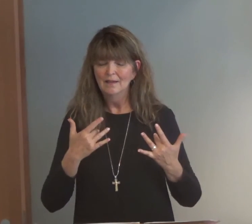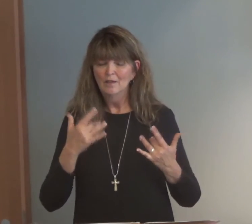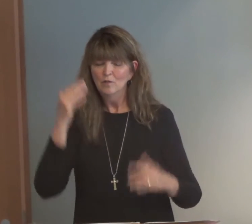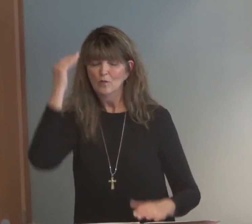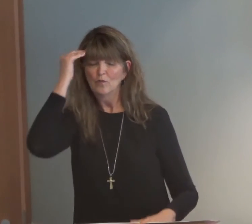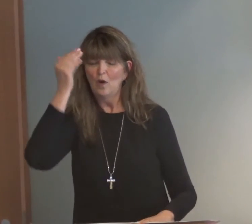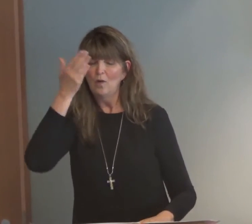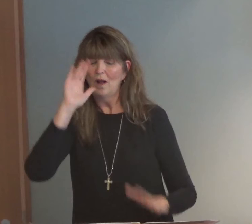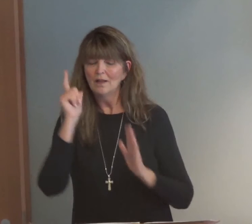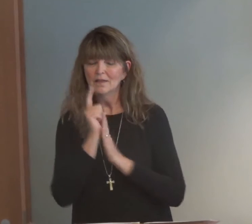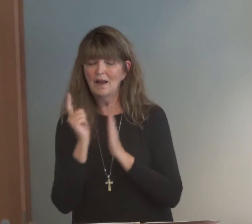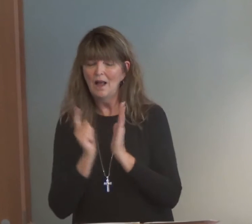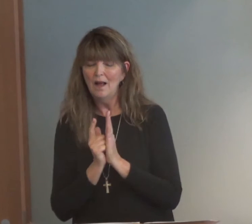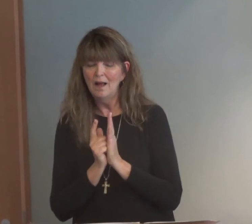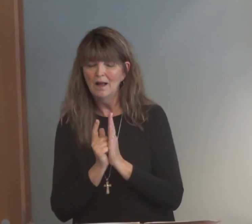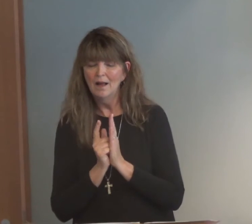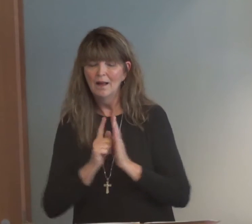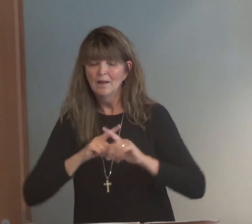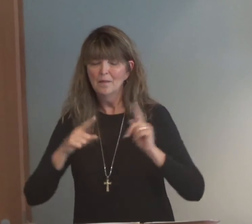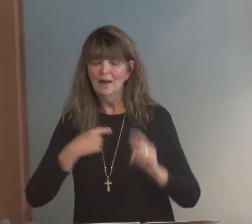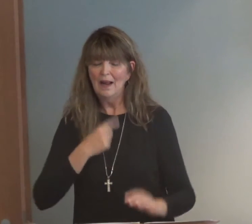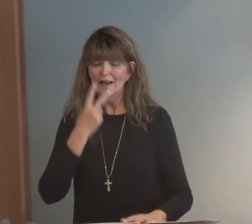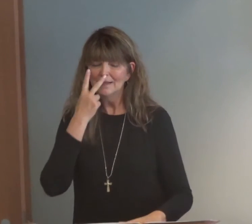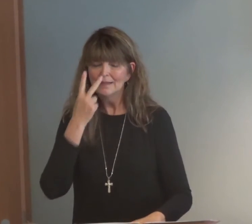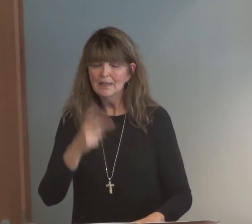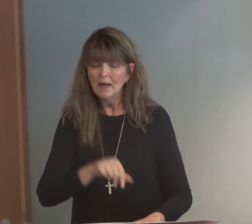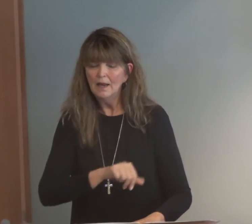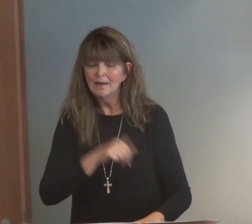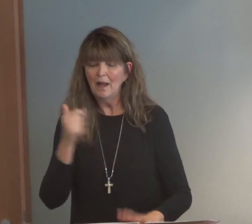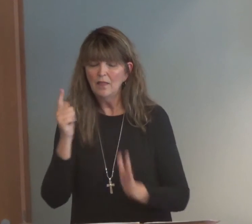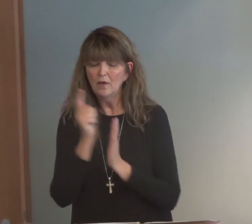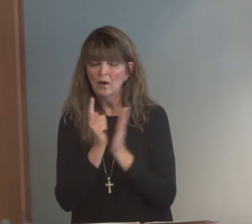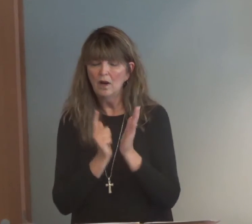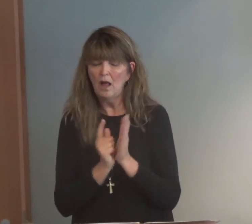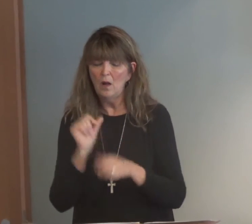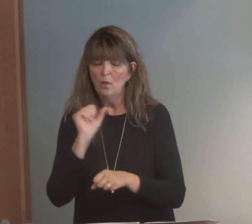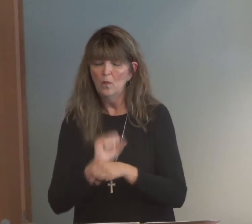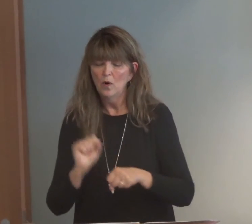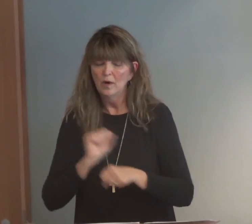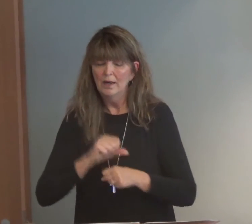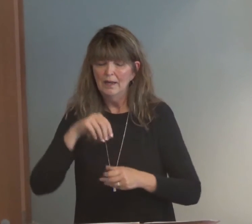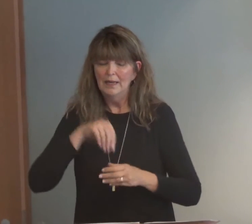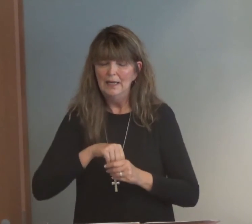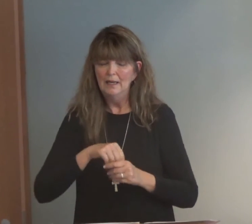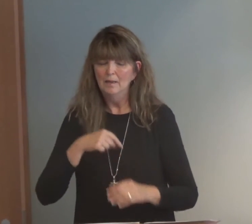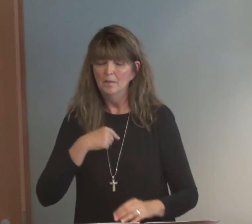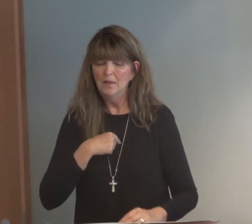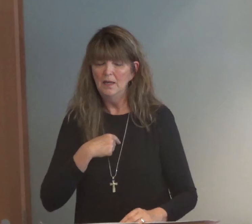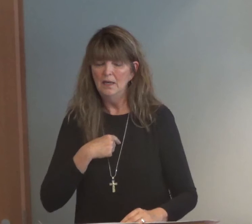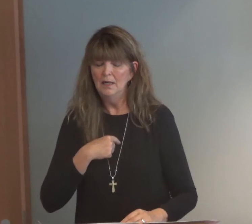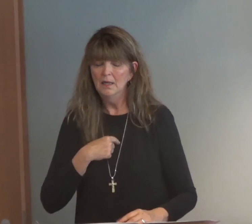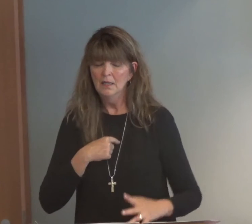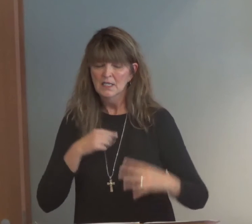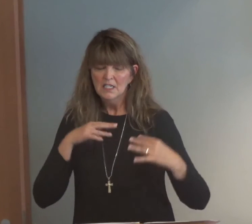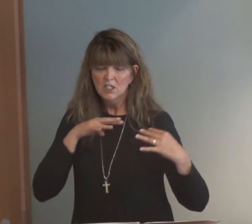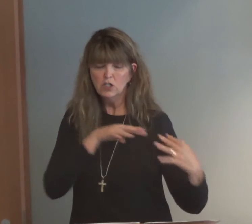inner self is excited to know God's law. But I see another law working within me